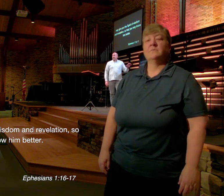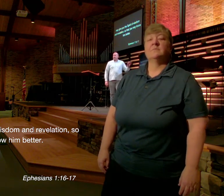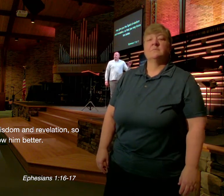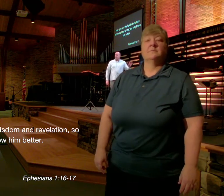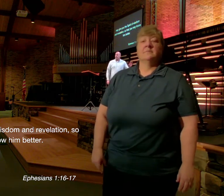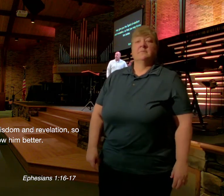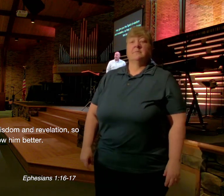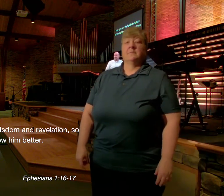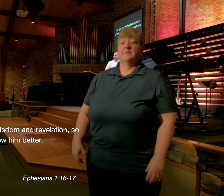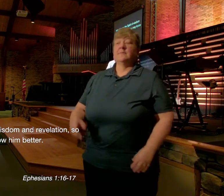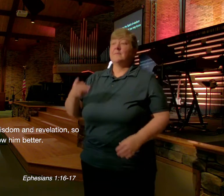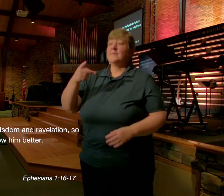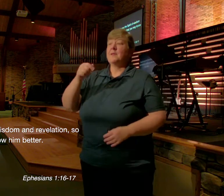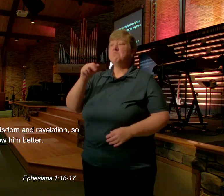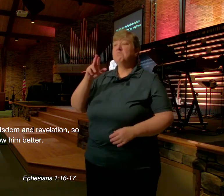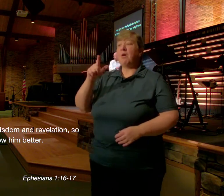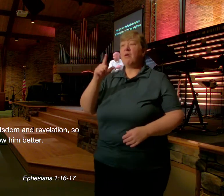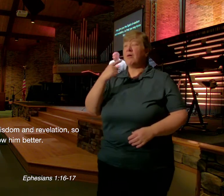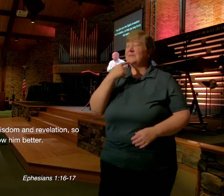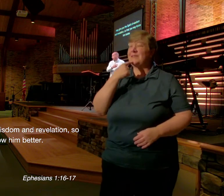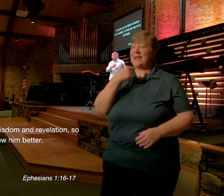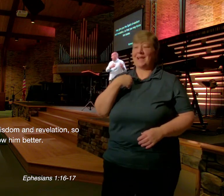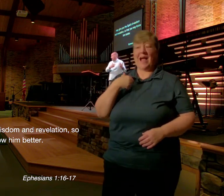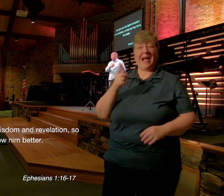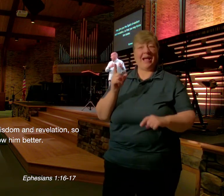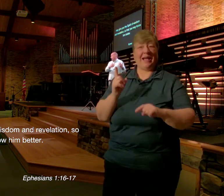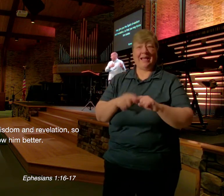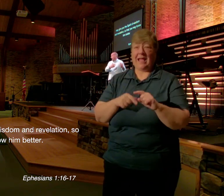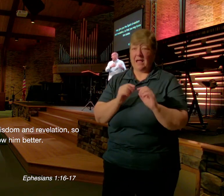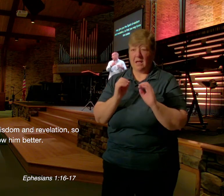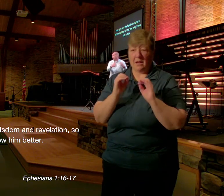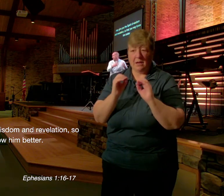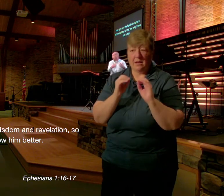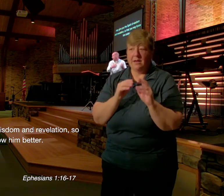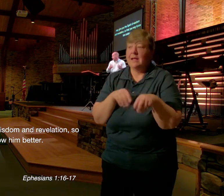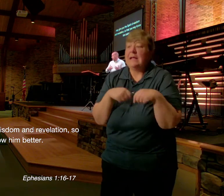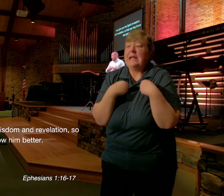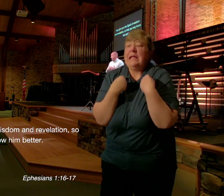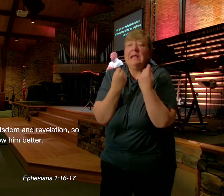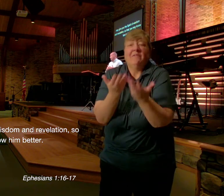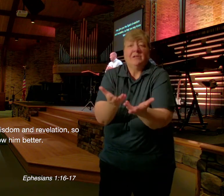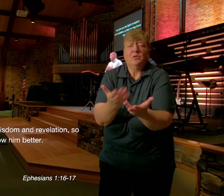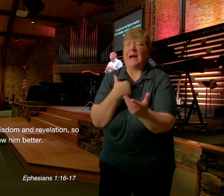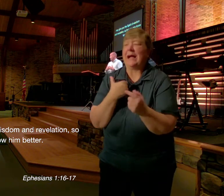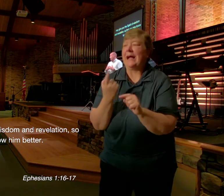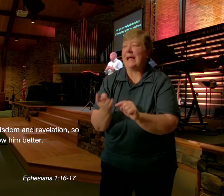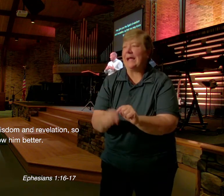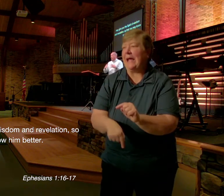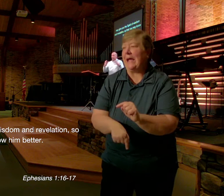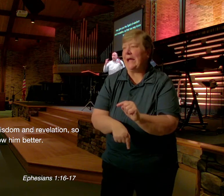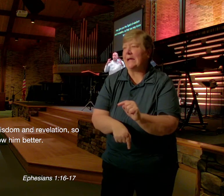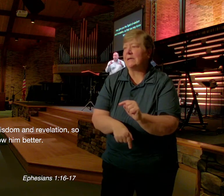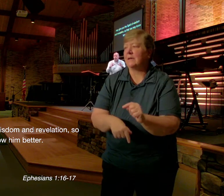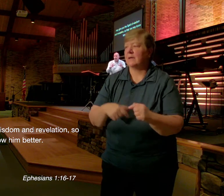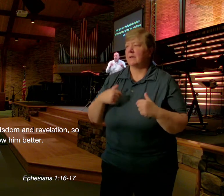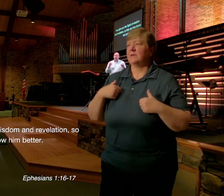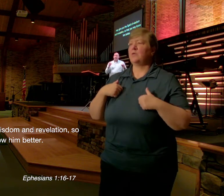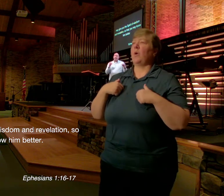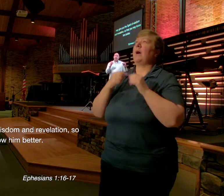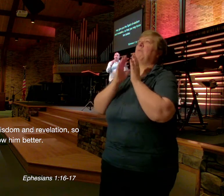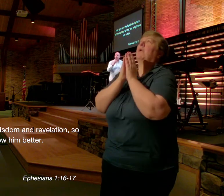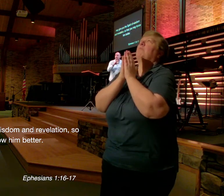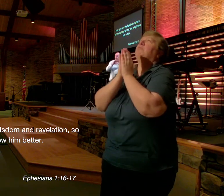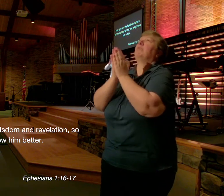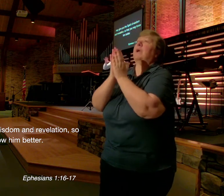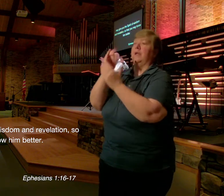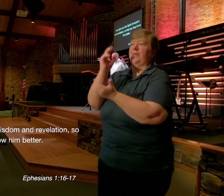See Paul is saying I can't impart This to you I can't give this To you So I'm going to pray That